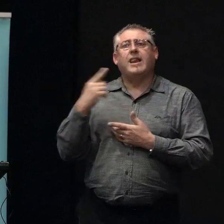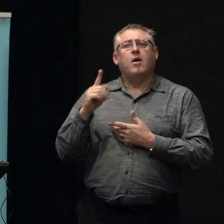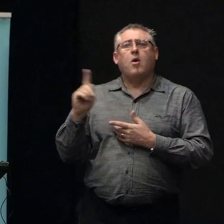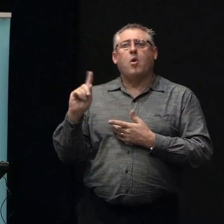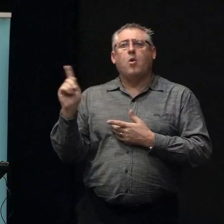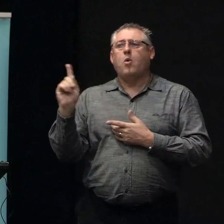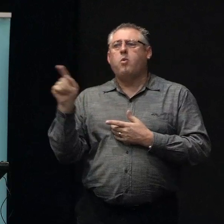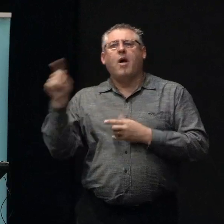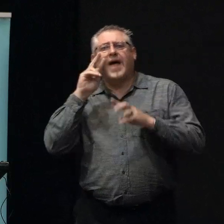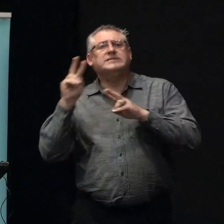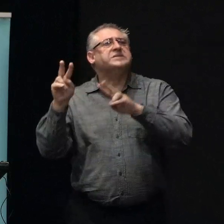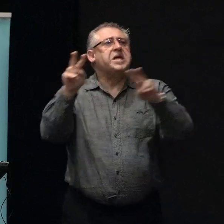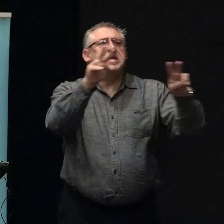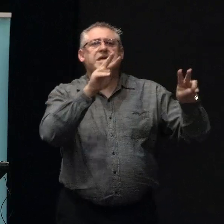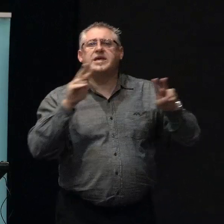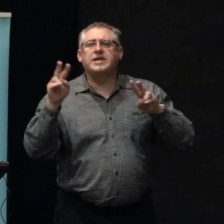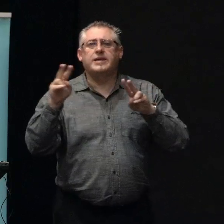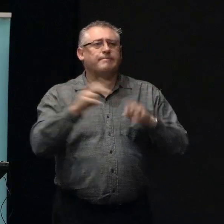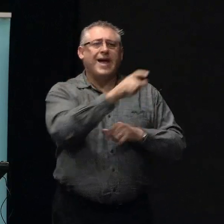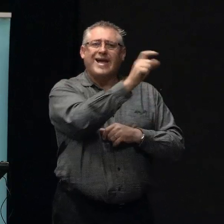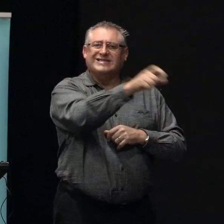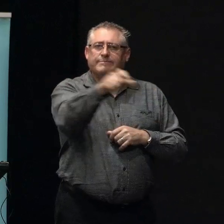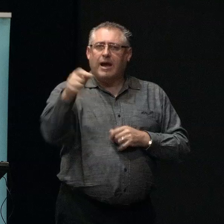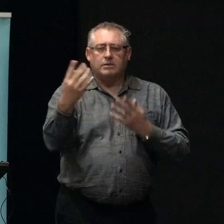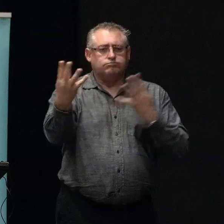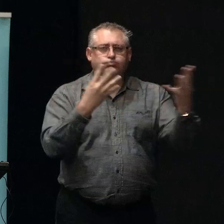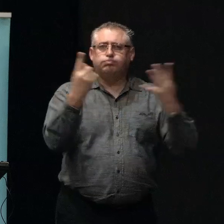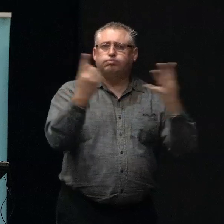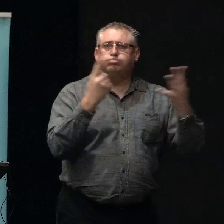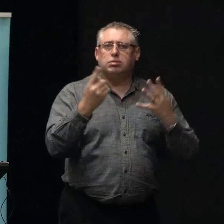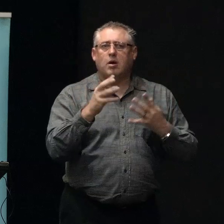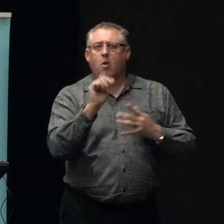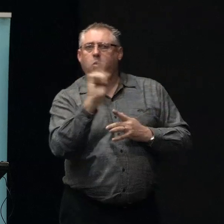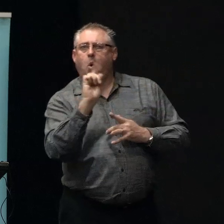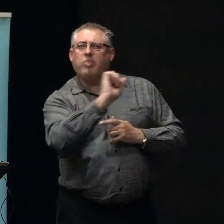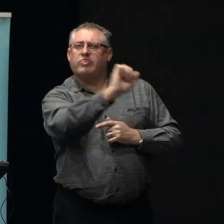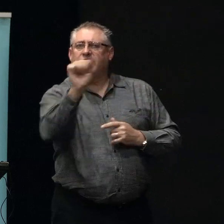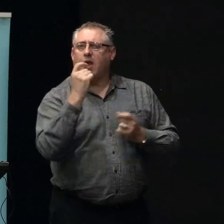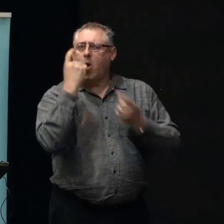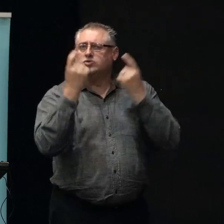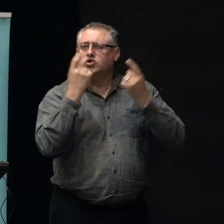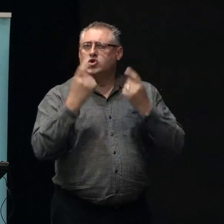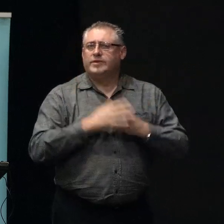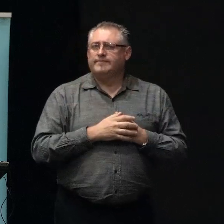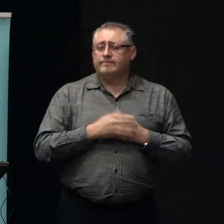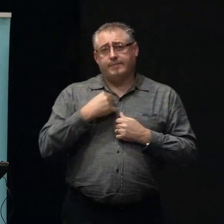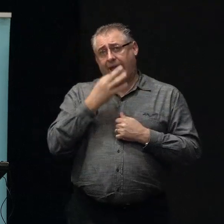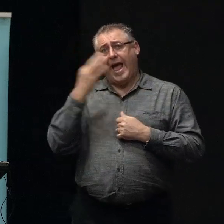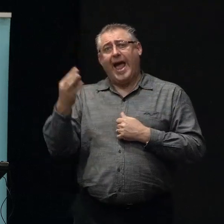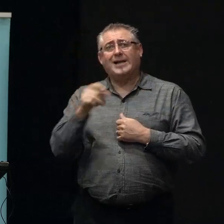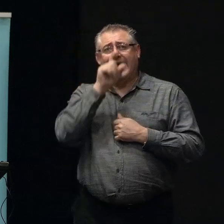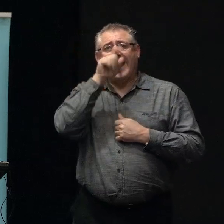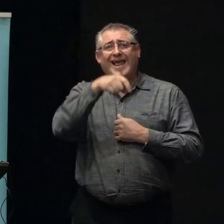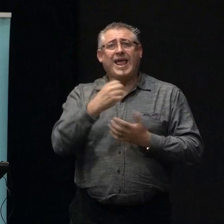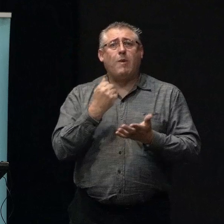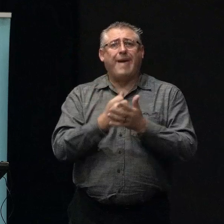seeing out there in terms of the customers that are coming in and some of the concerns that they have. And I'm going to ask Tracy from Kiwi